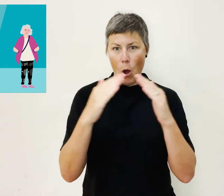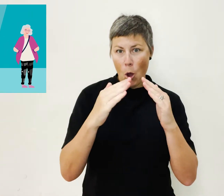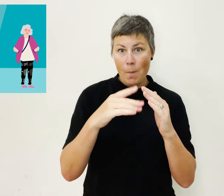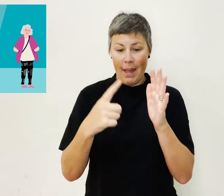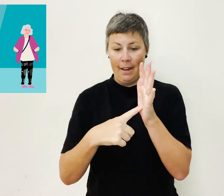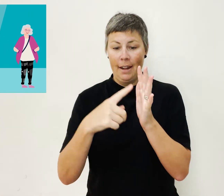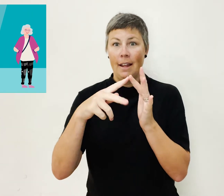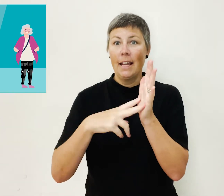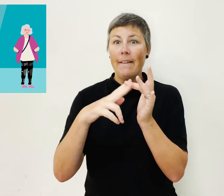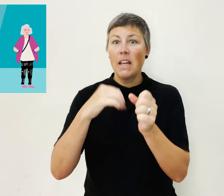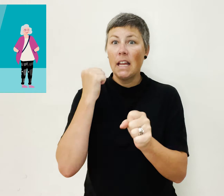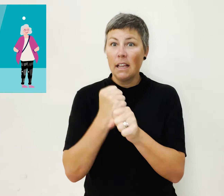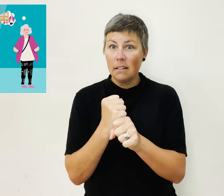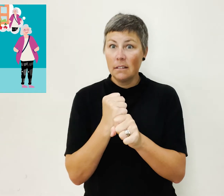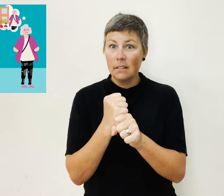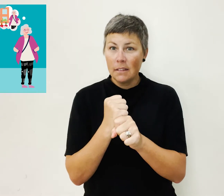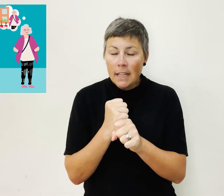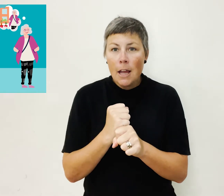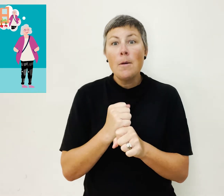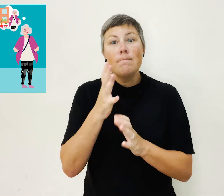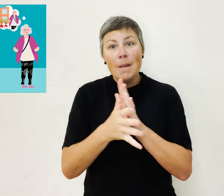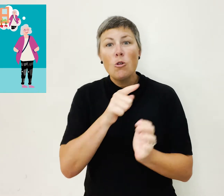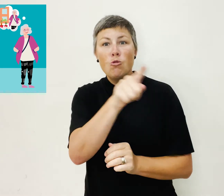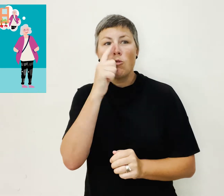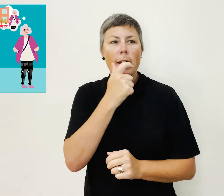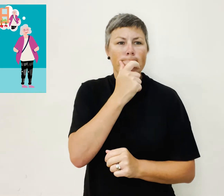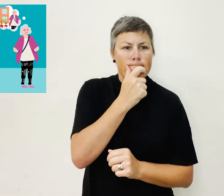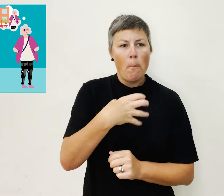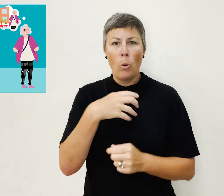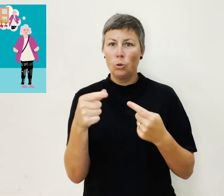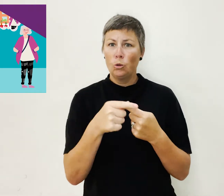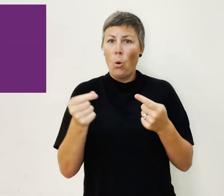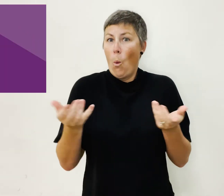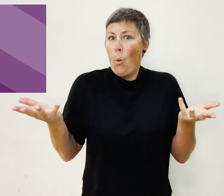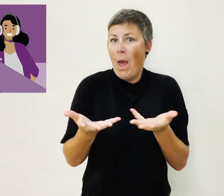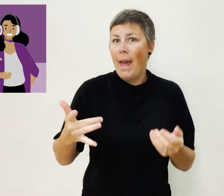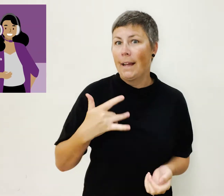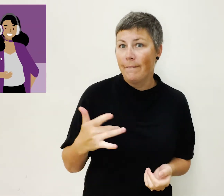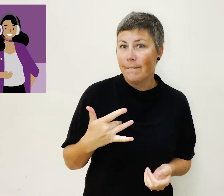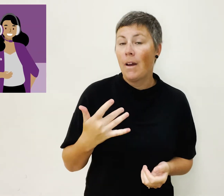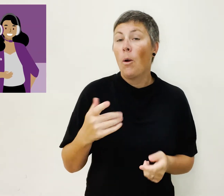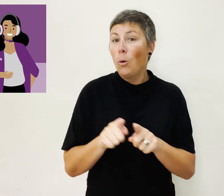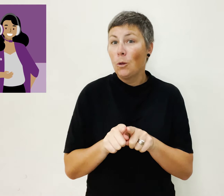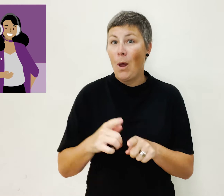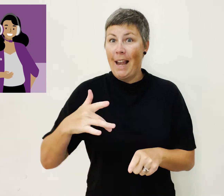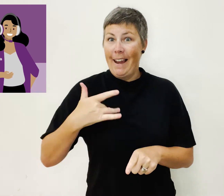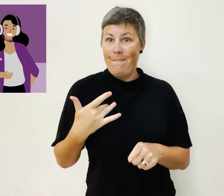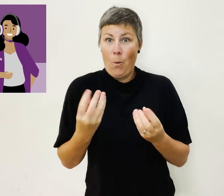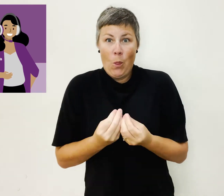choice about where to live and who to live with, so you can live an ordinary life. We've put together some information about this new